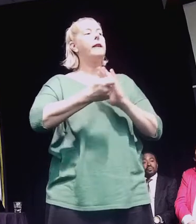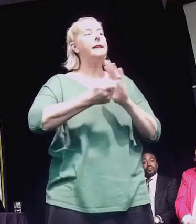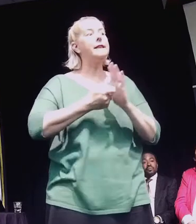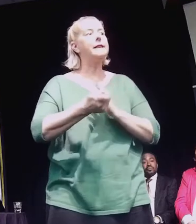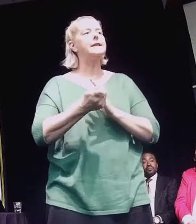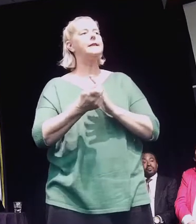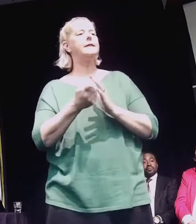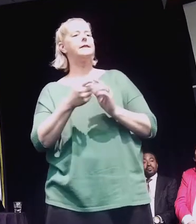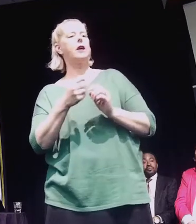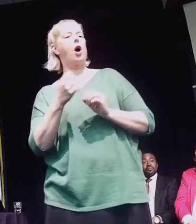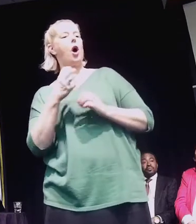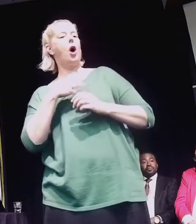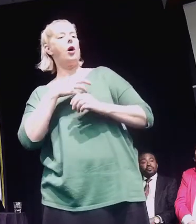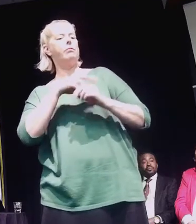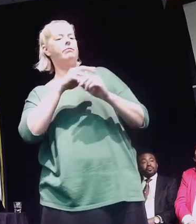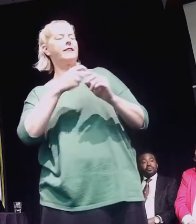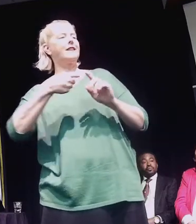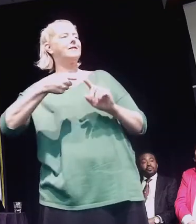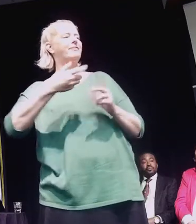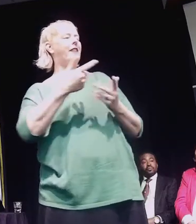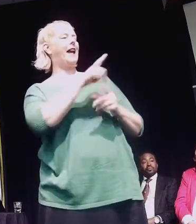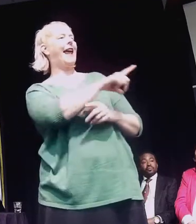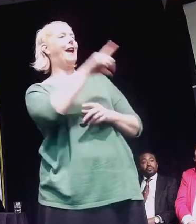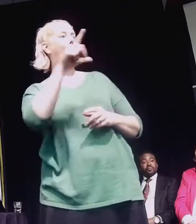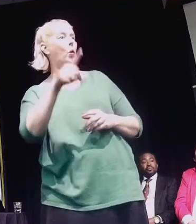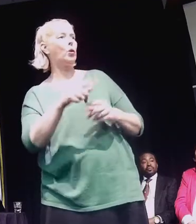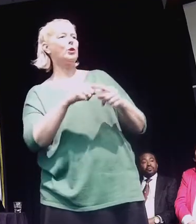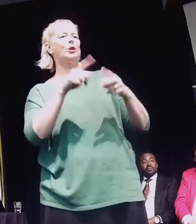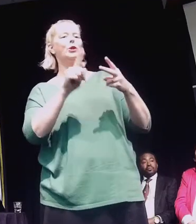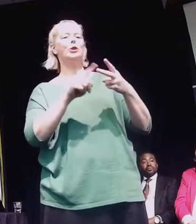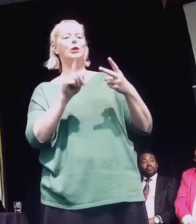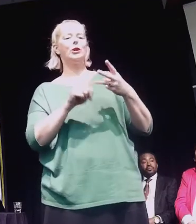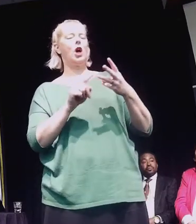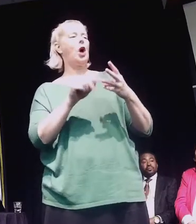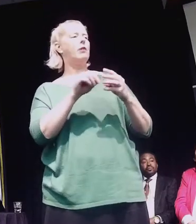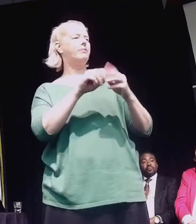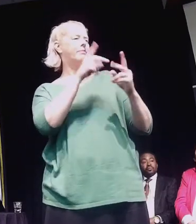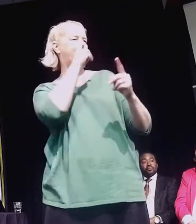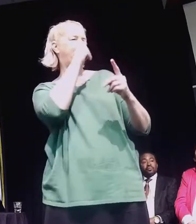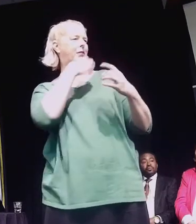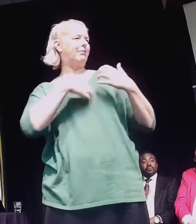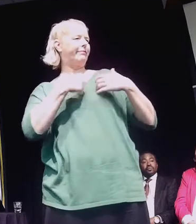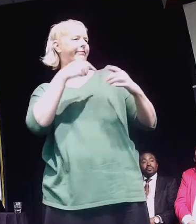front and centre of that strategy. The third thing I wanted to bring up was about transparency and inclusiveness.